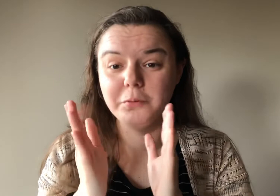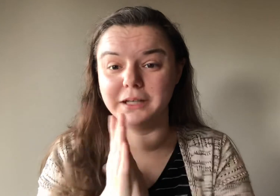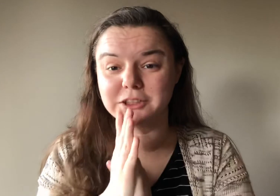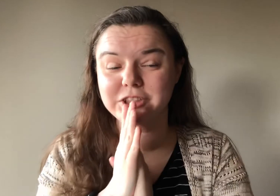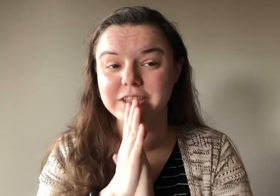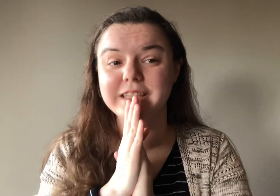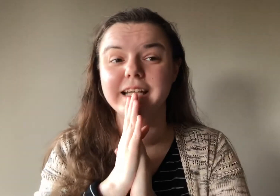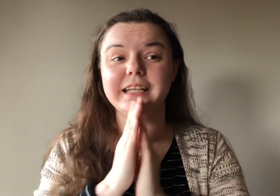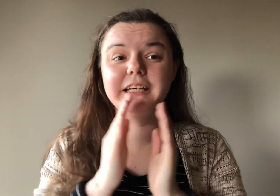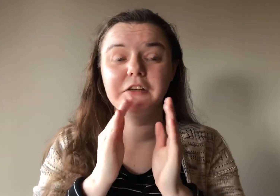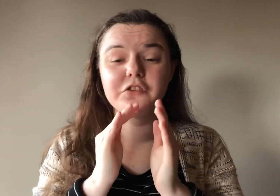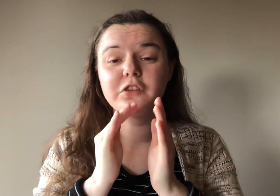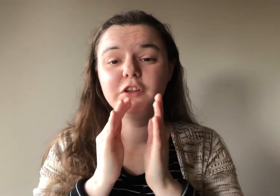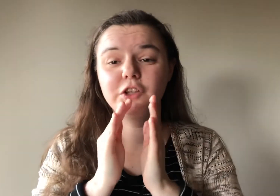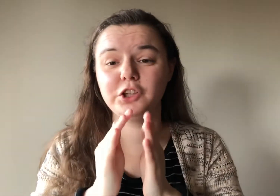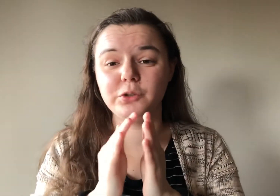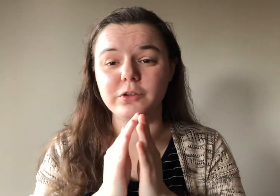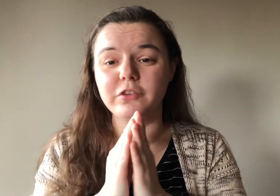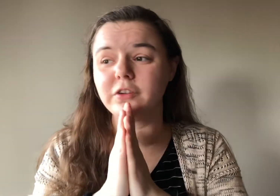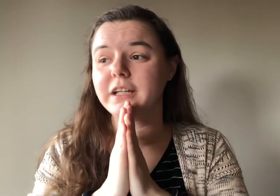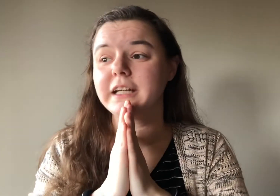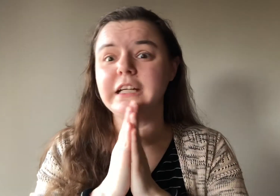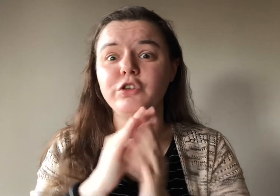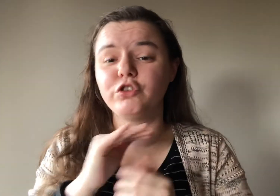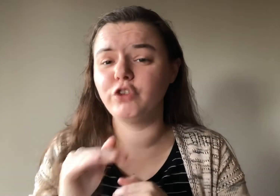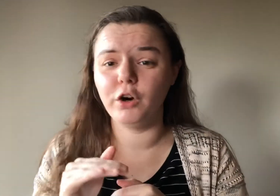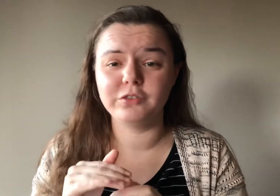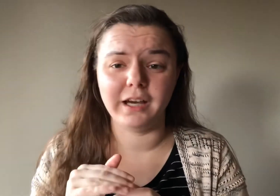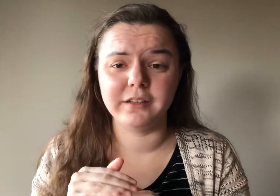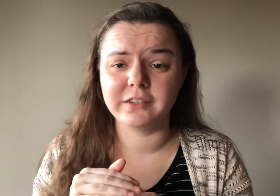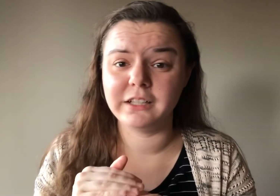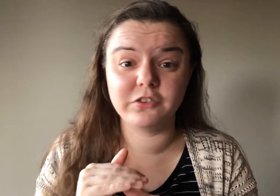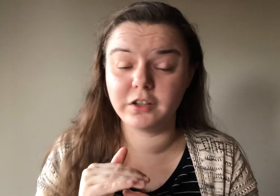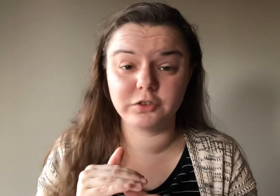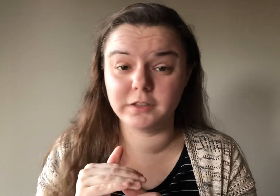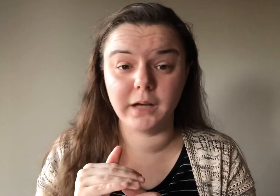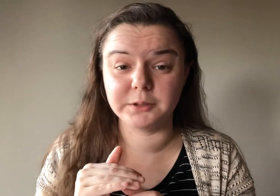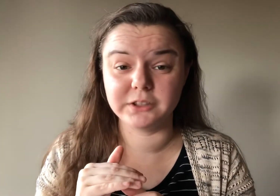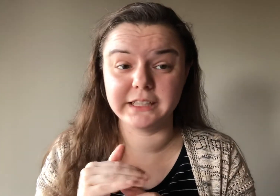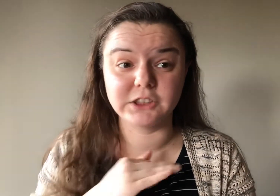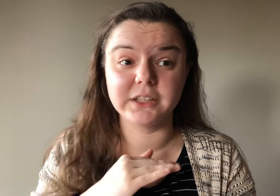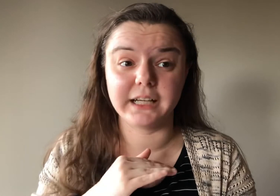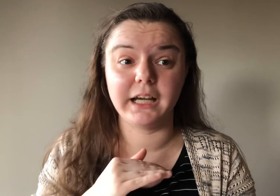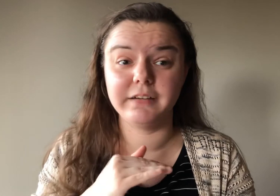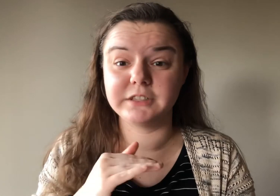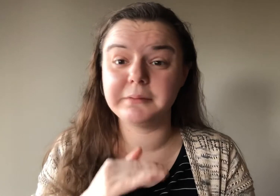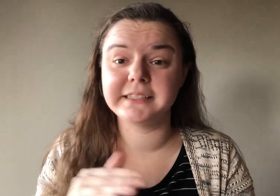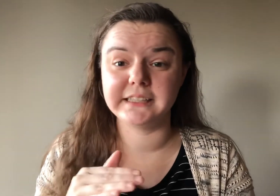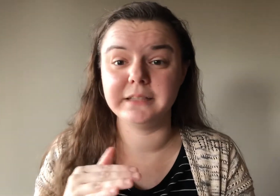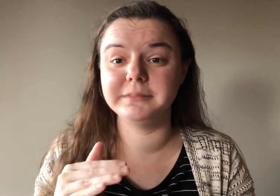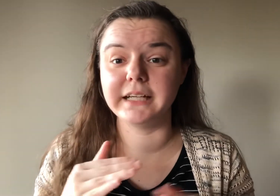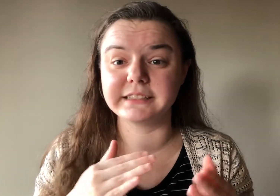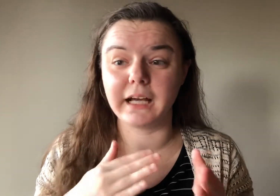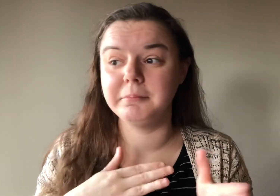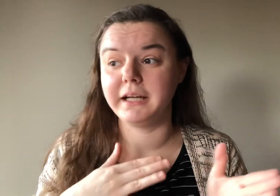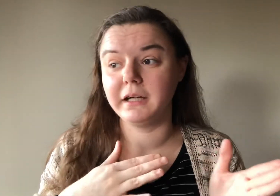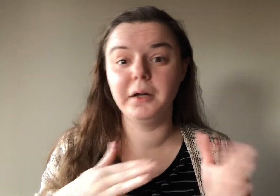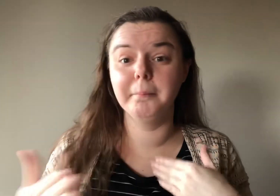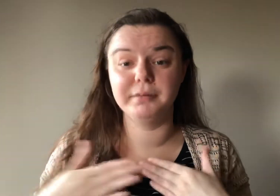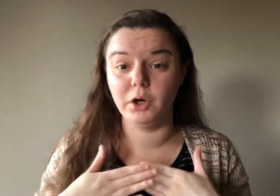much. Like, he's the cutest little thing. He's so talented. He's such a phenomenal dancer. Like, every time I see him dance, I'm, like, blown